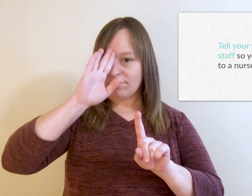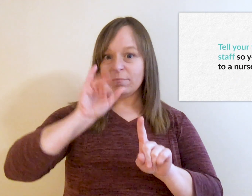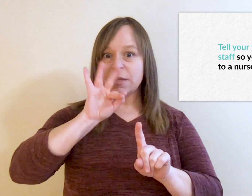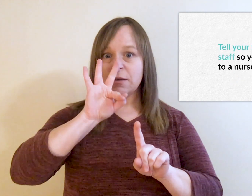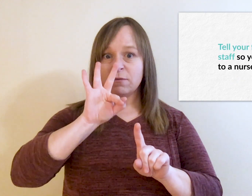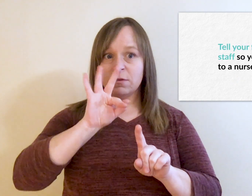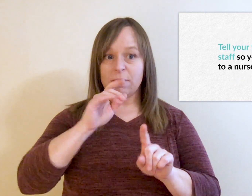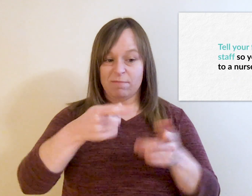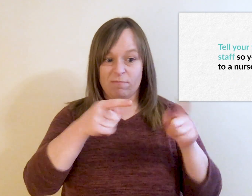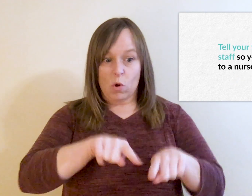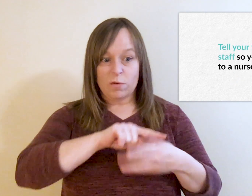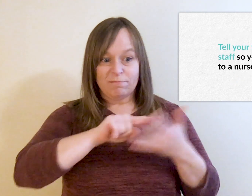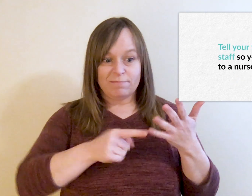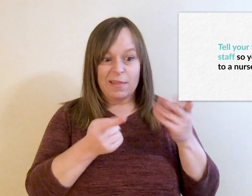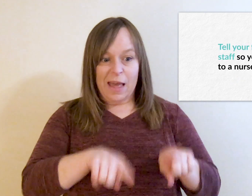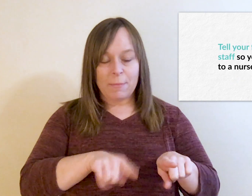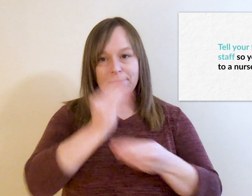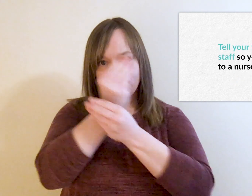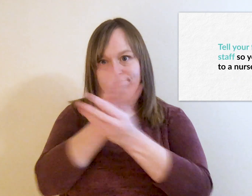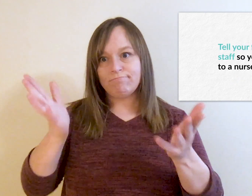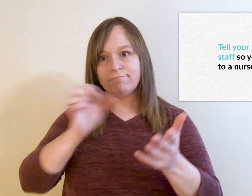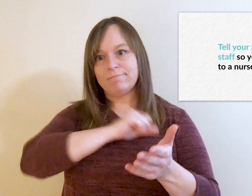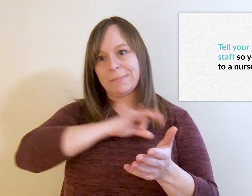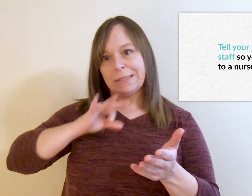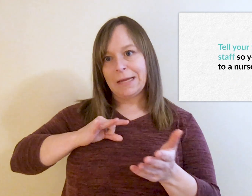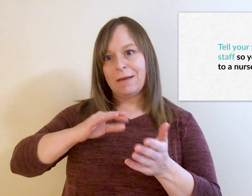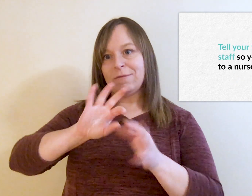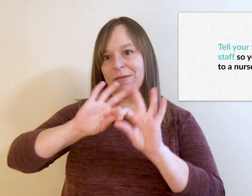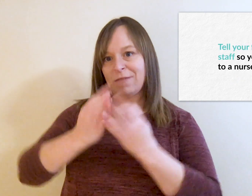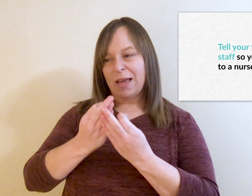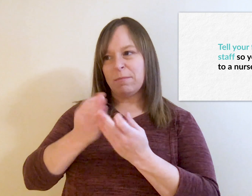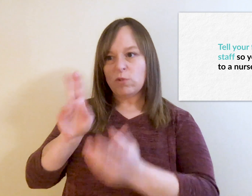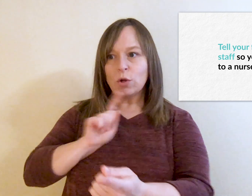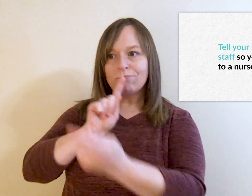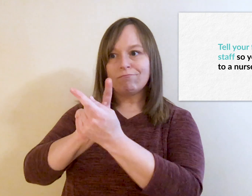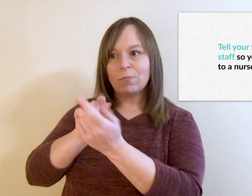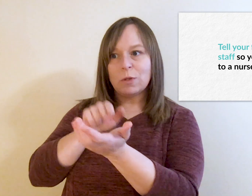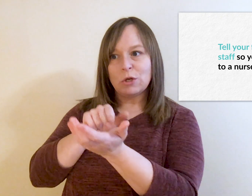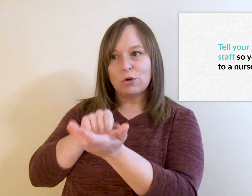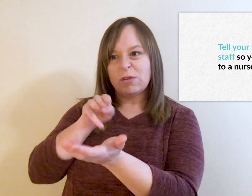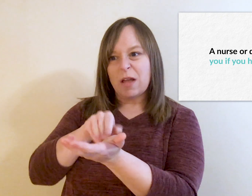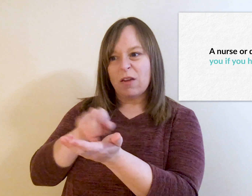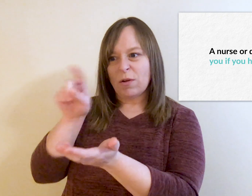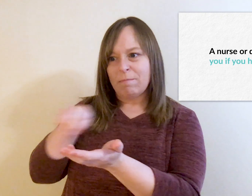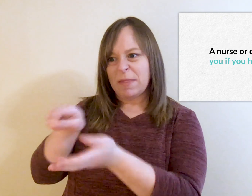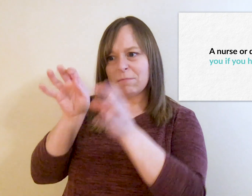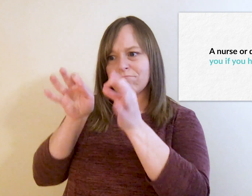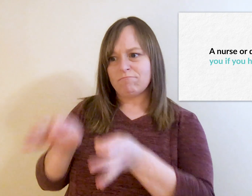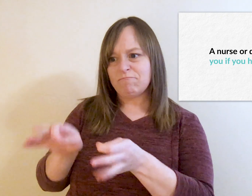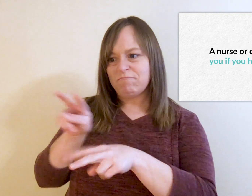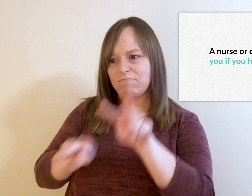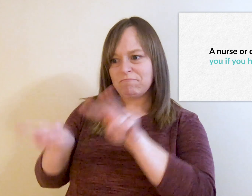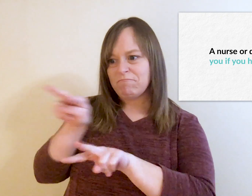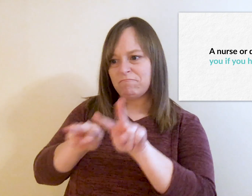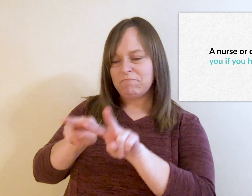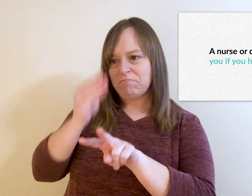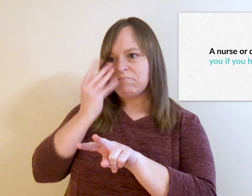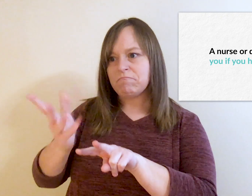Tell your family and staff so you can speak to a nurse or doctor. A nurse or doctor will tell